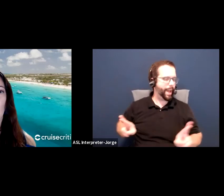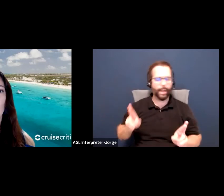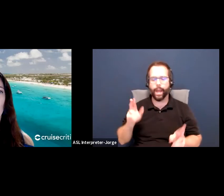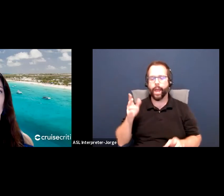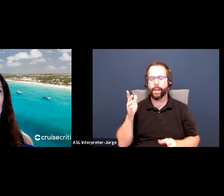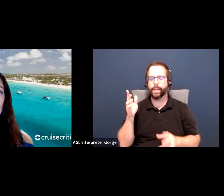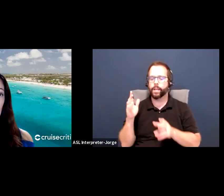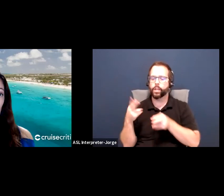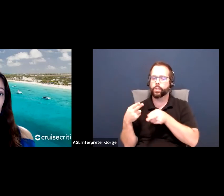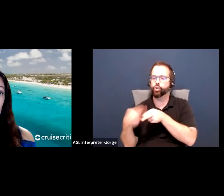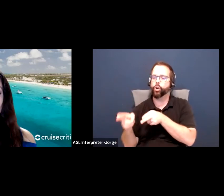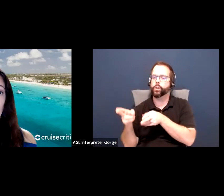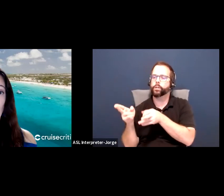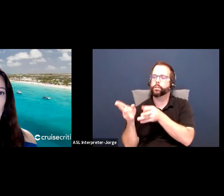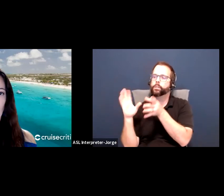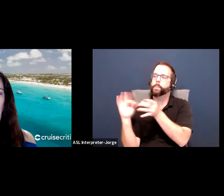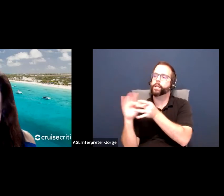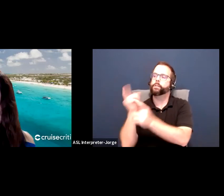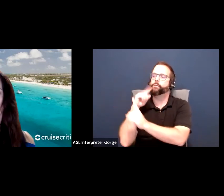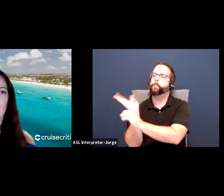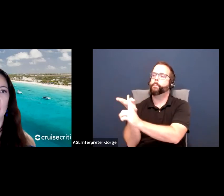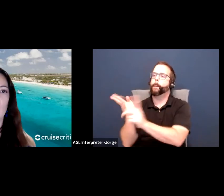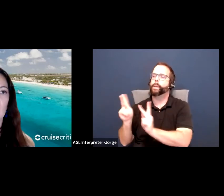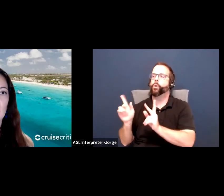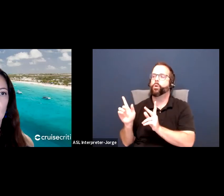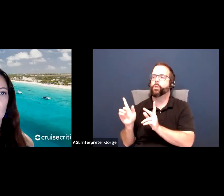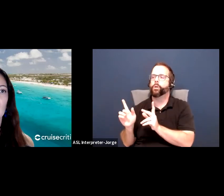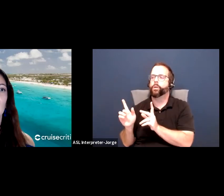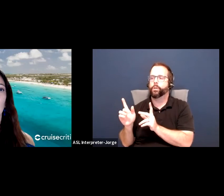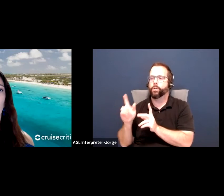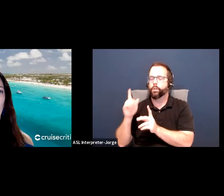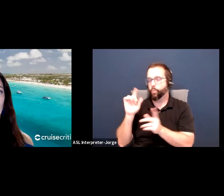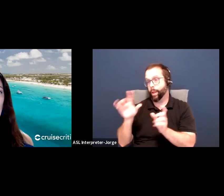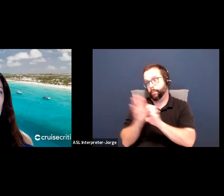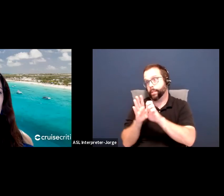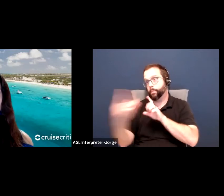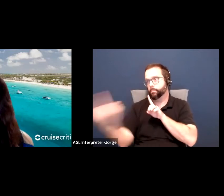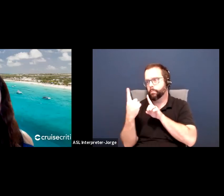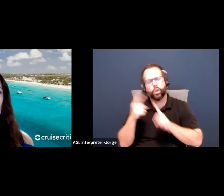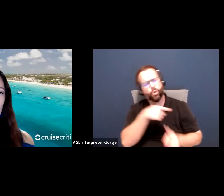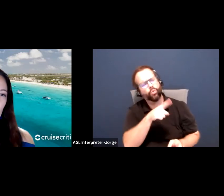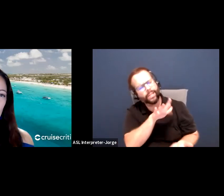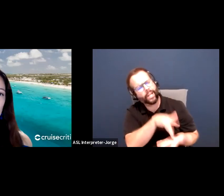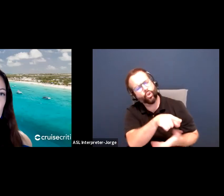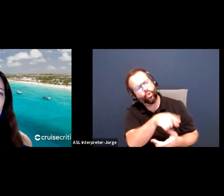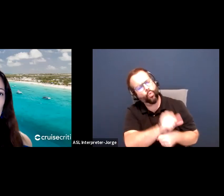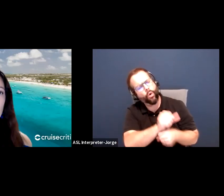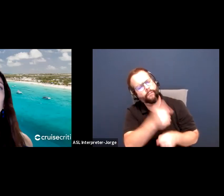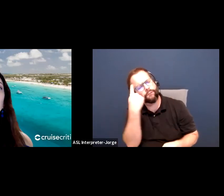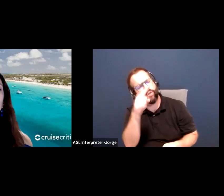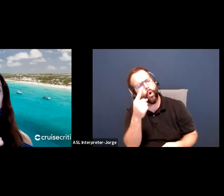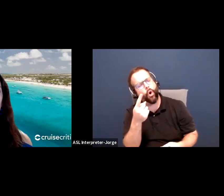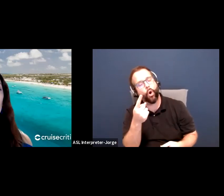can know this is when somebody comes and asks me, you know, what is that center you work for? They'll have that, you know, one to two minute